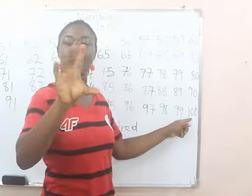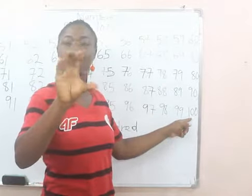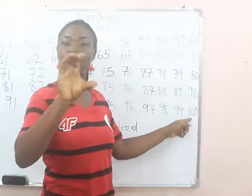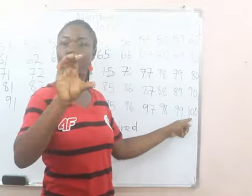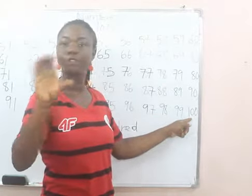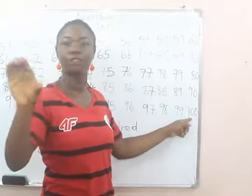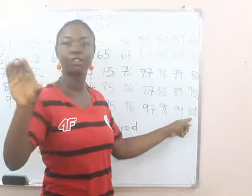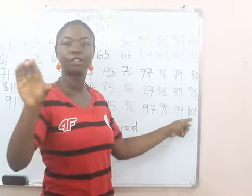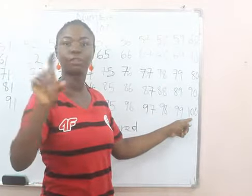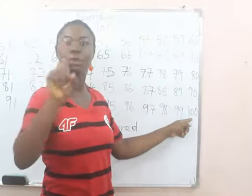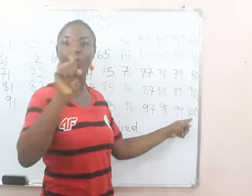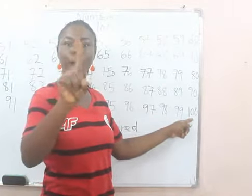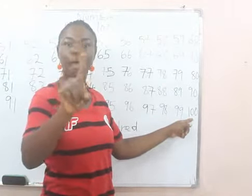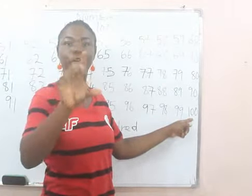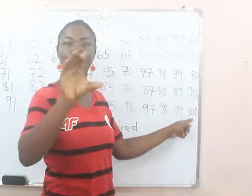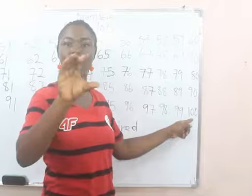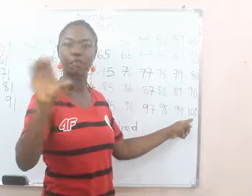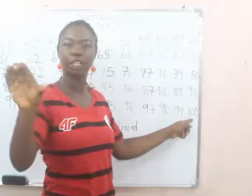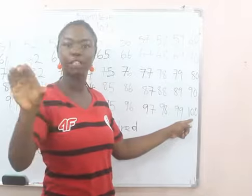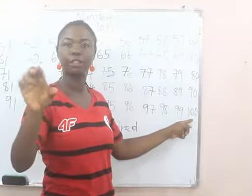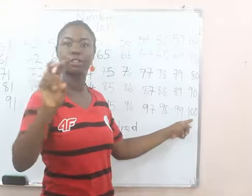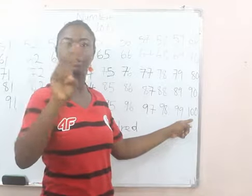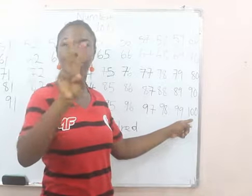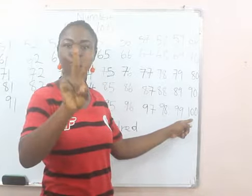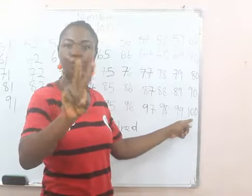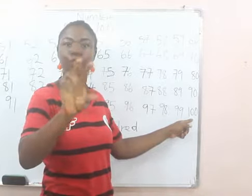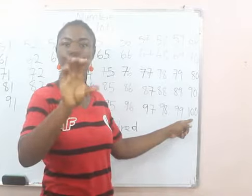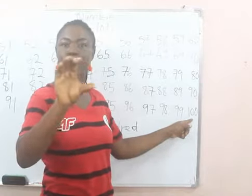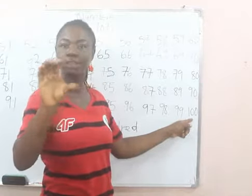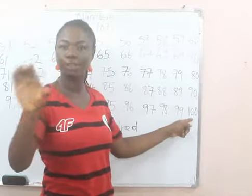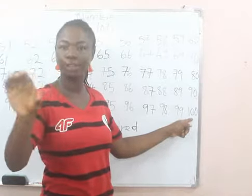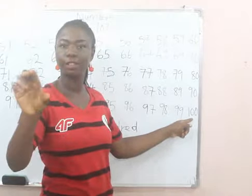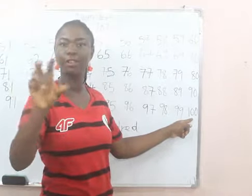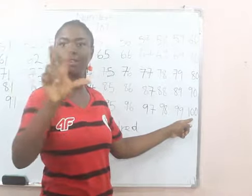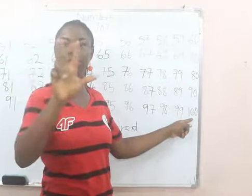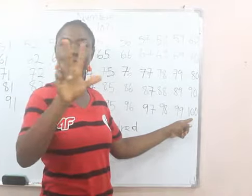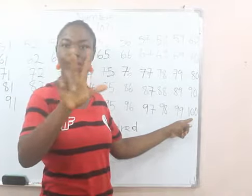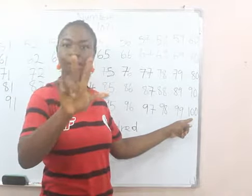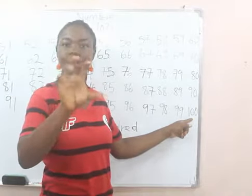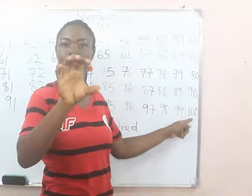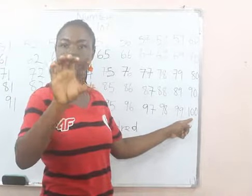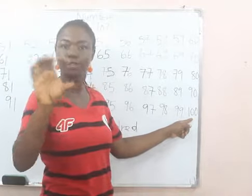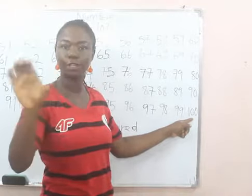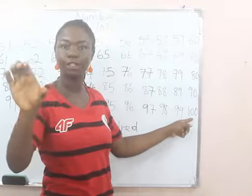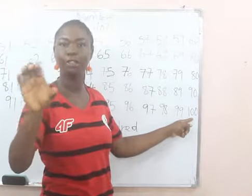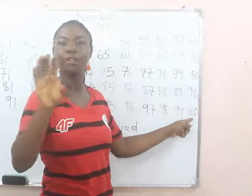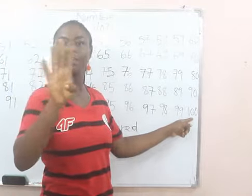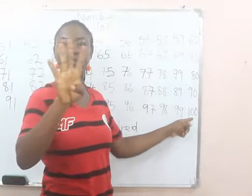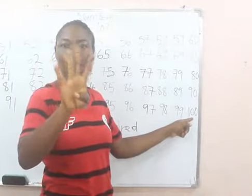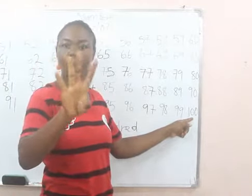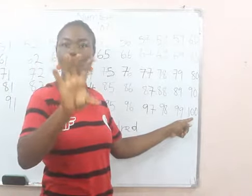sign for 100. So, 100, 200, 300, 400,